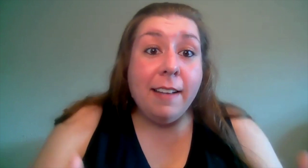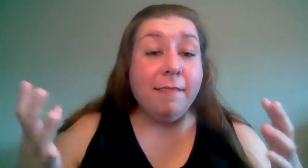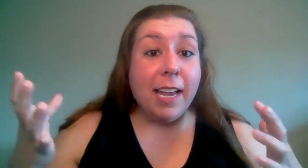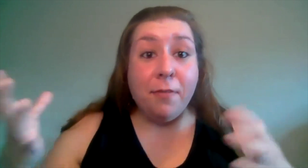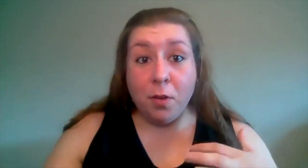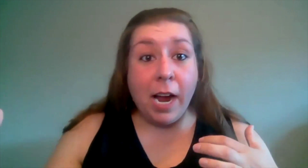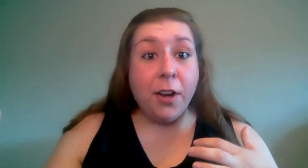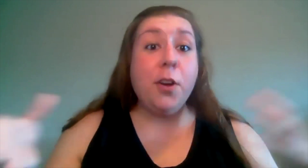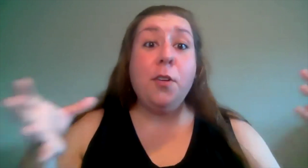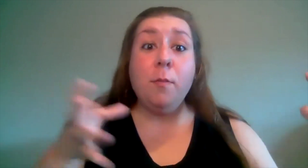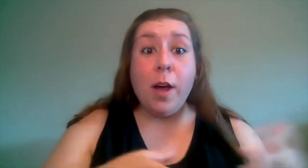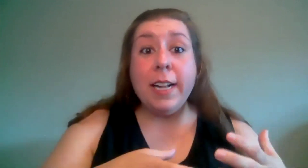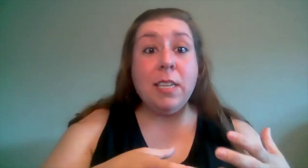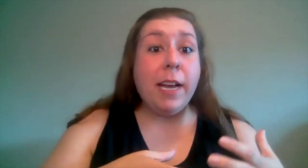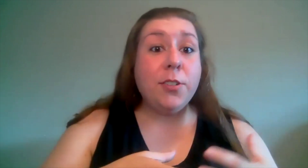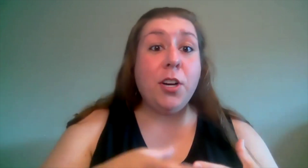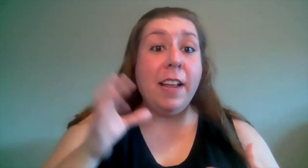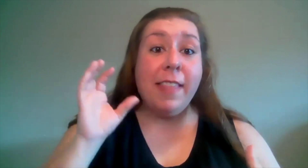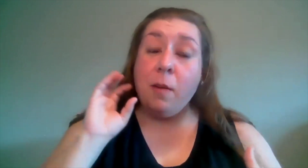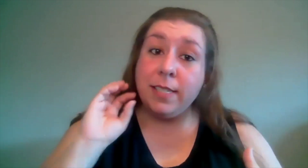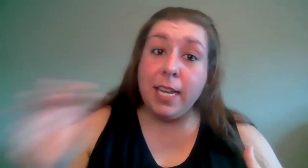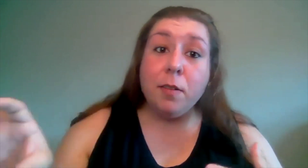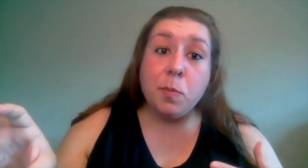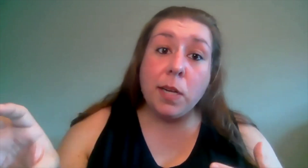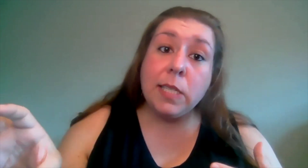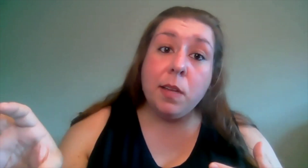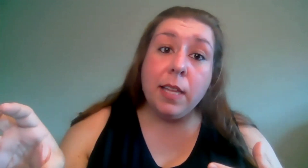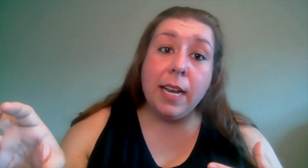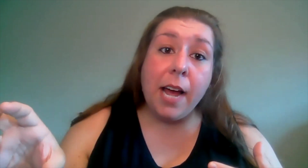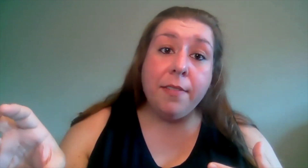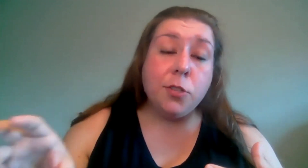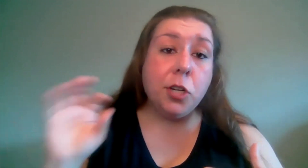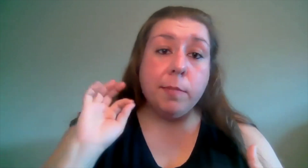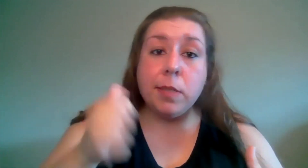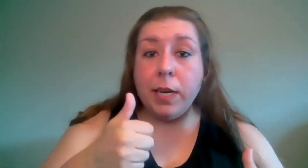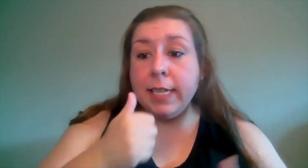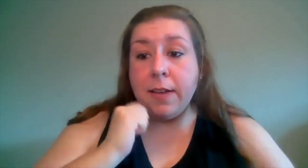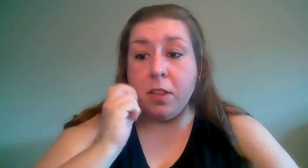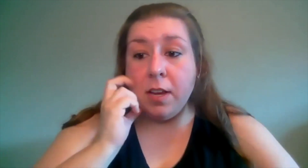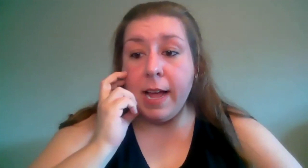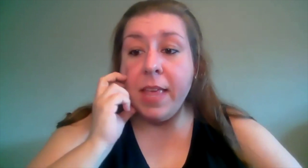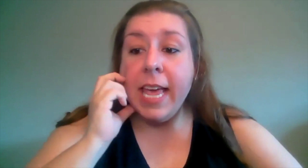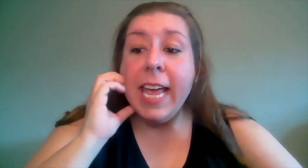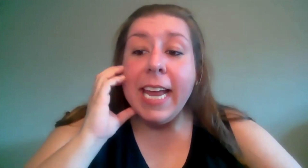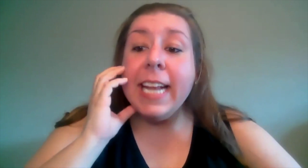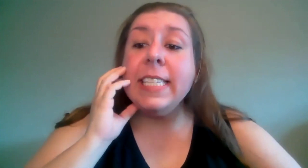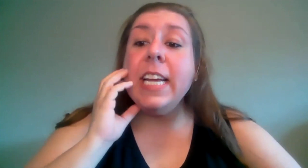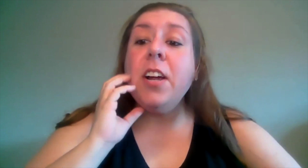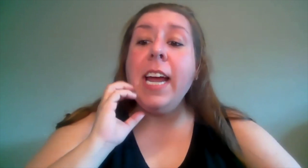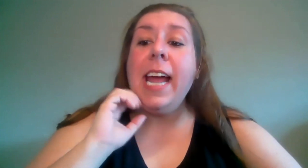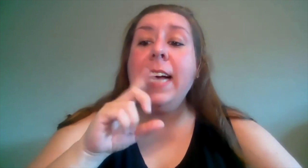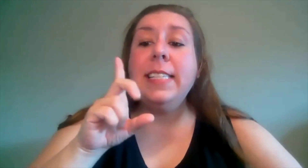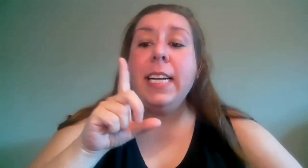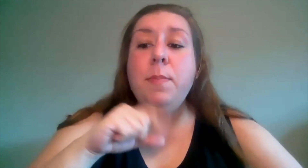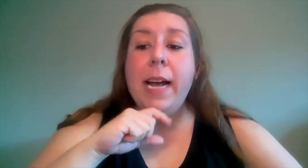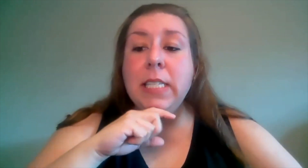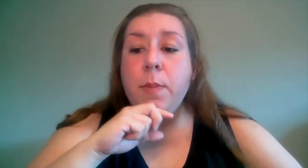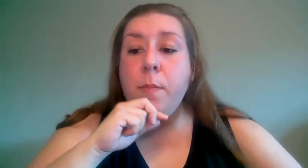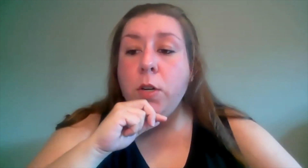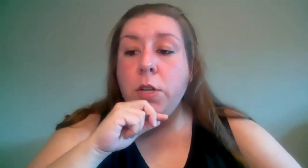if the writer wanted to make sure and that was their responsibility to have it streamed we could definitely look at that is there a cast size maximum or